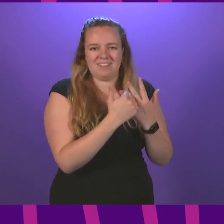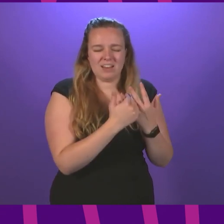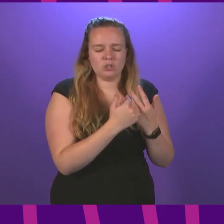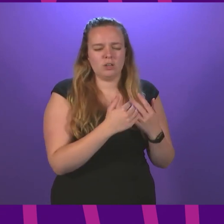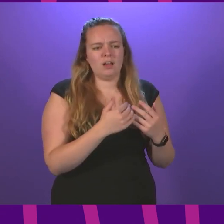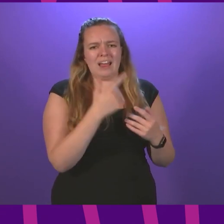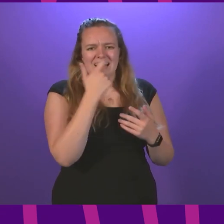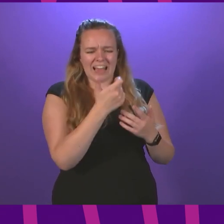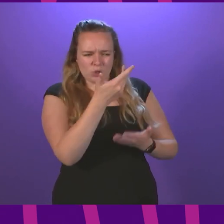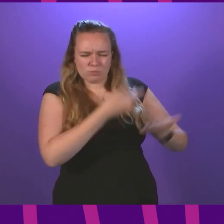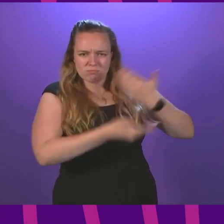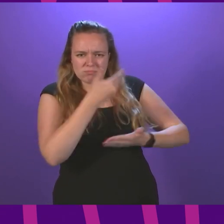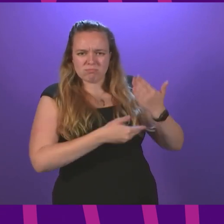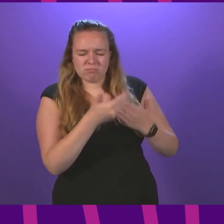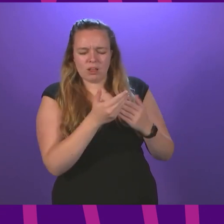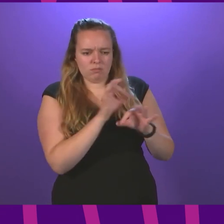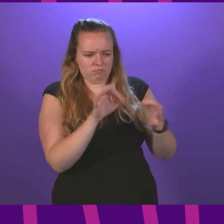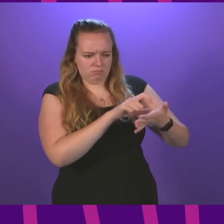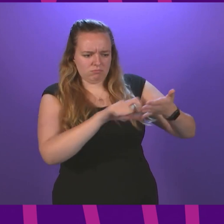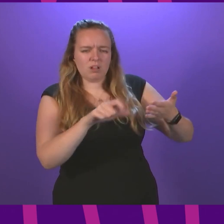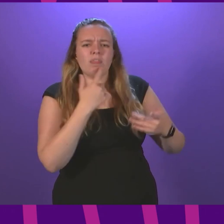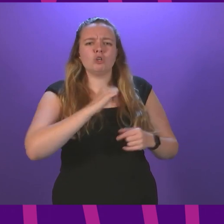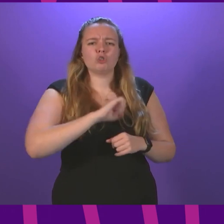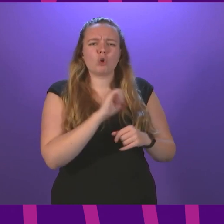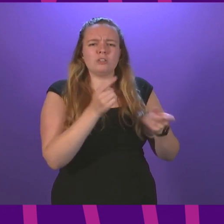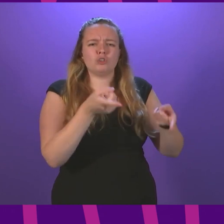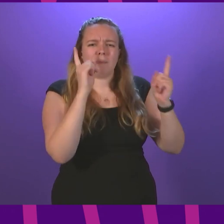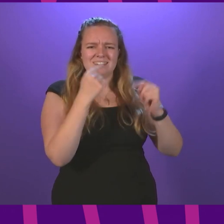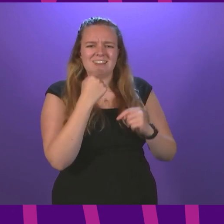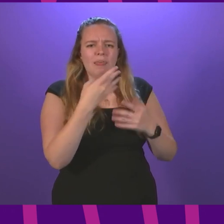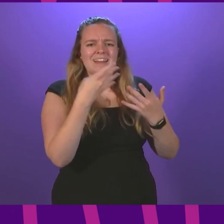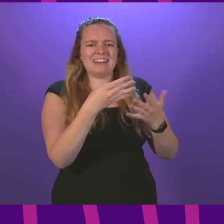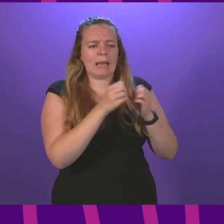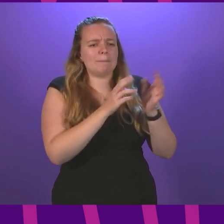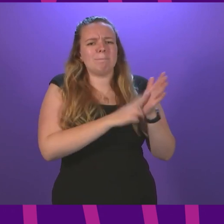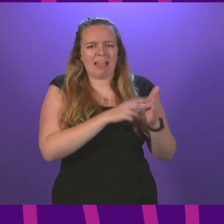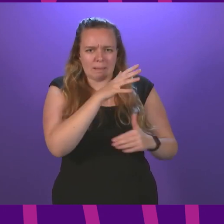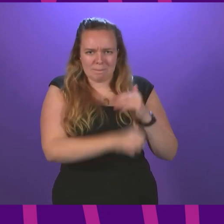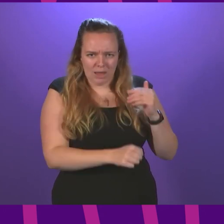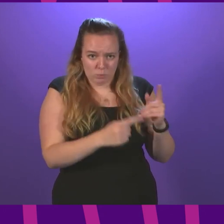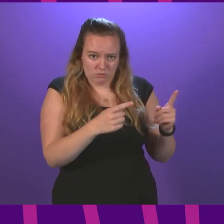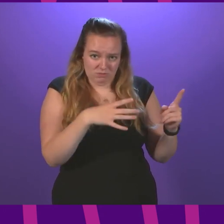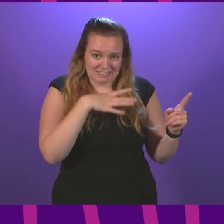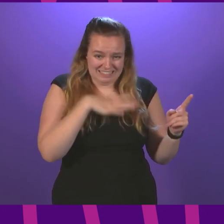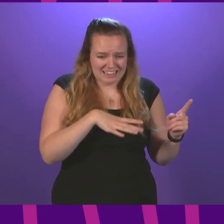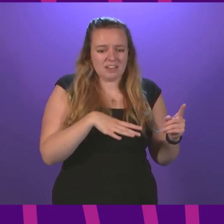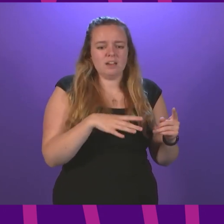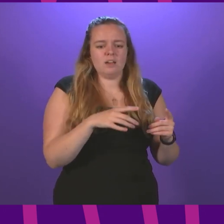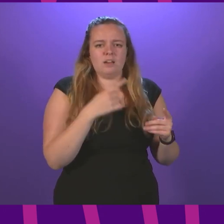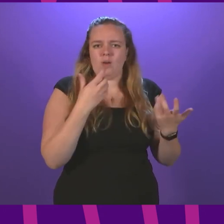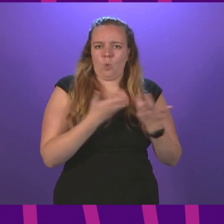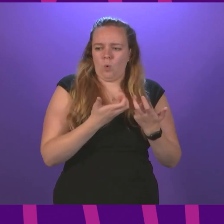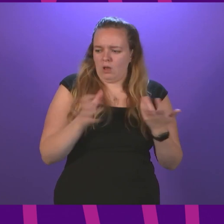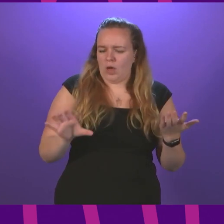sector outline, because it's not in our motion, where Scottish ministers believe the £9 billion which would be needed would come to permanently have that